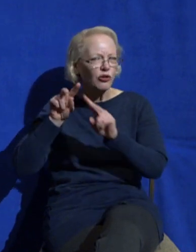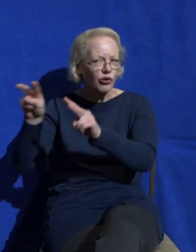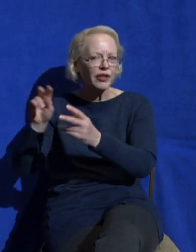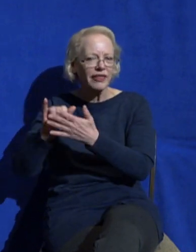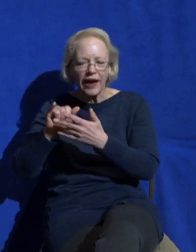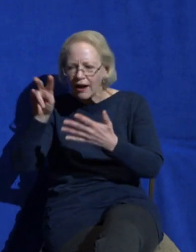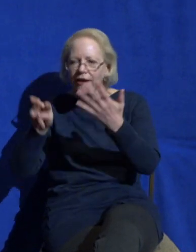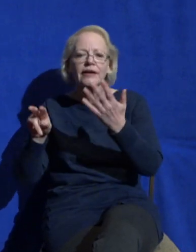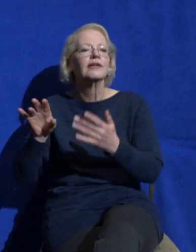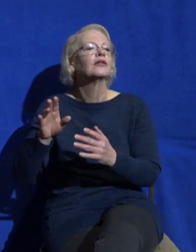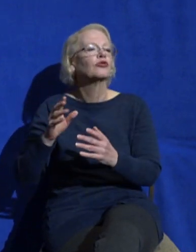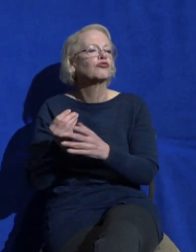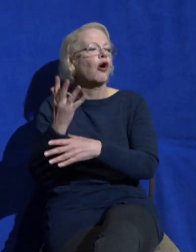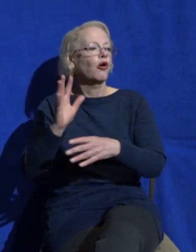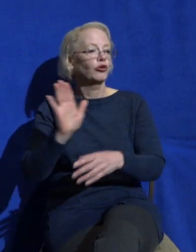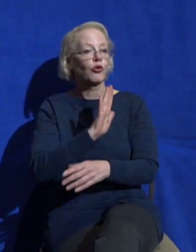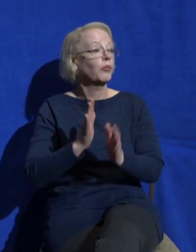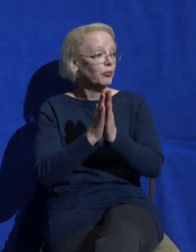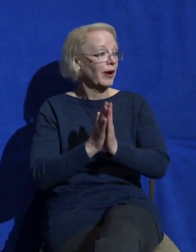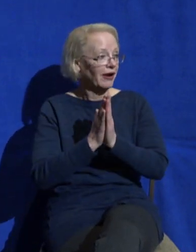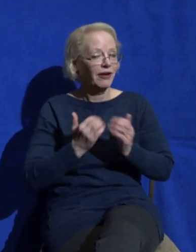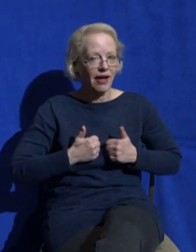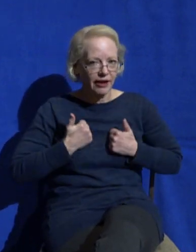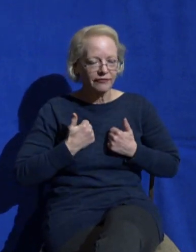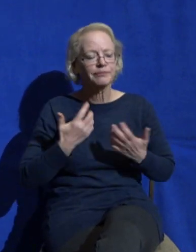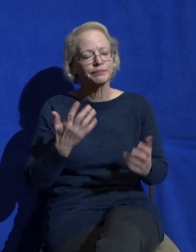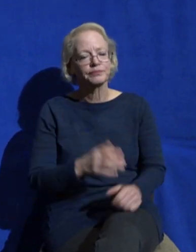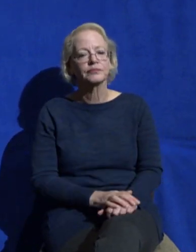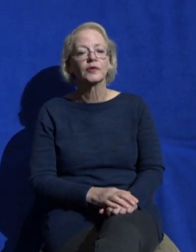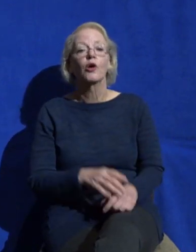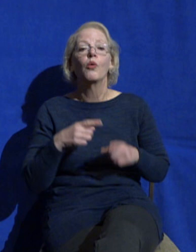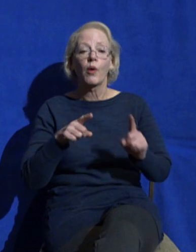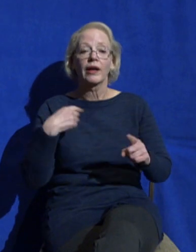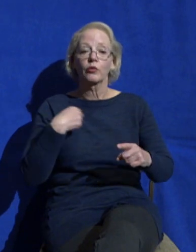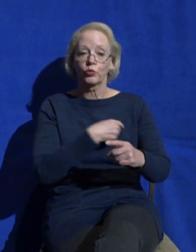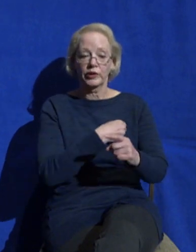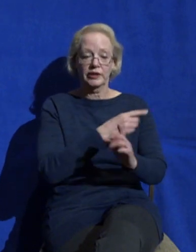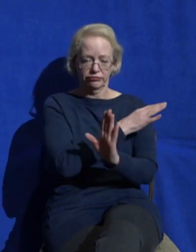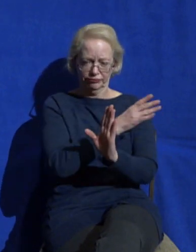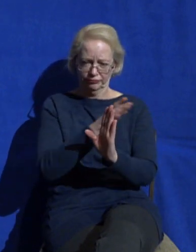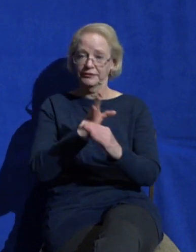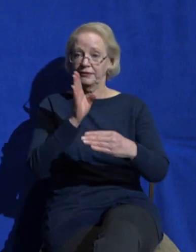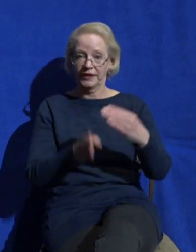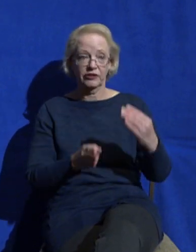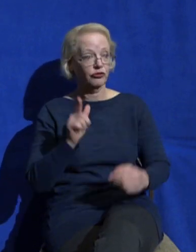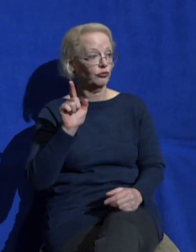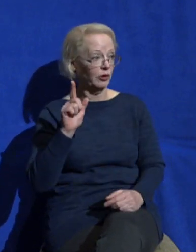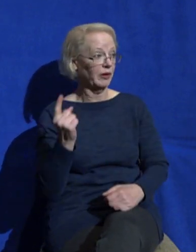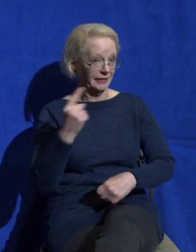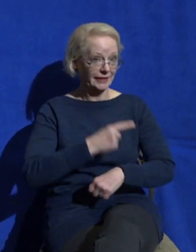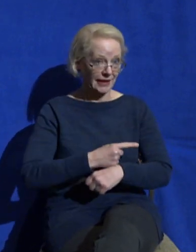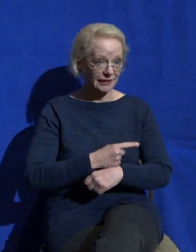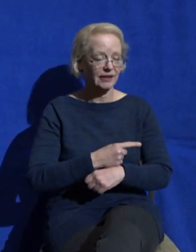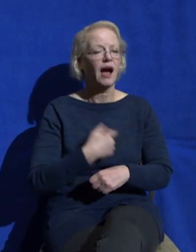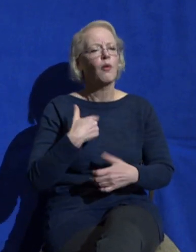your prayer life. But as we close out these 21 days, I want us to spend some time in Luke chapter 10.